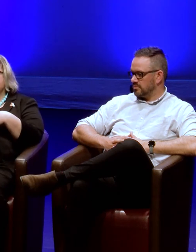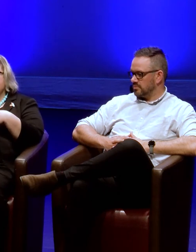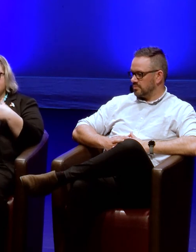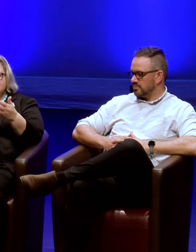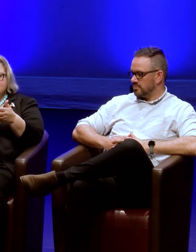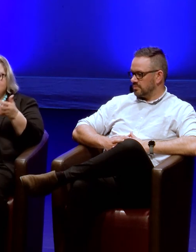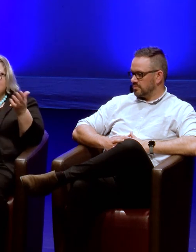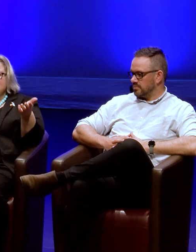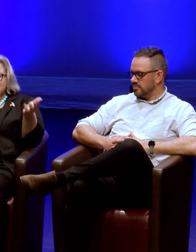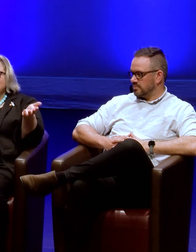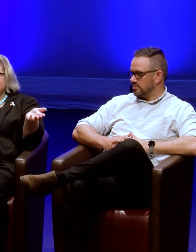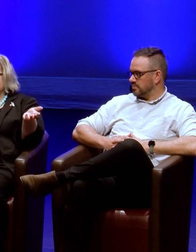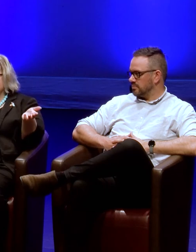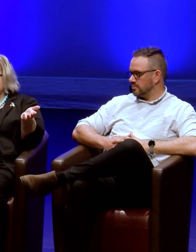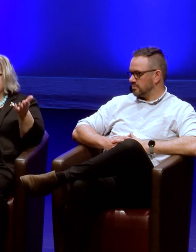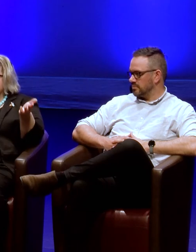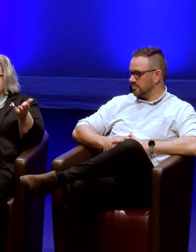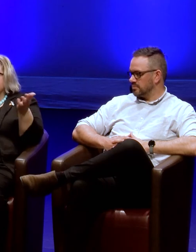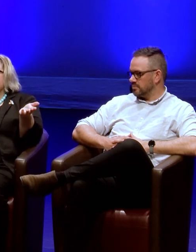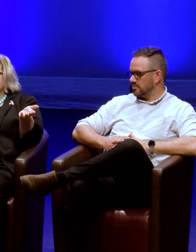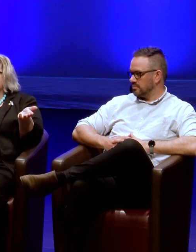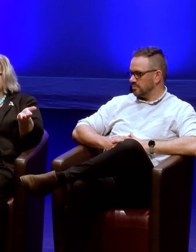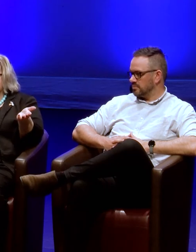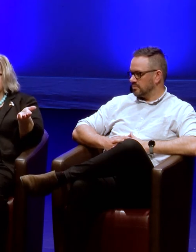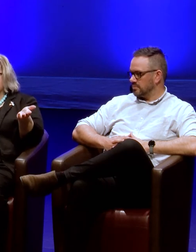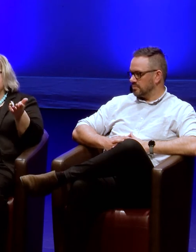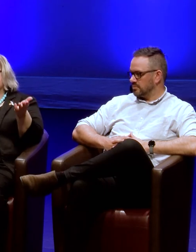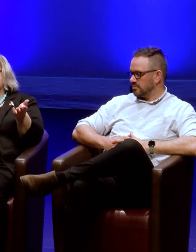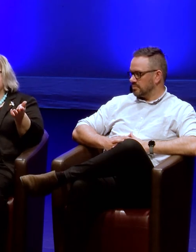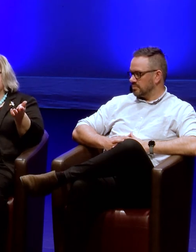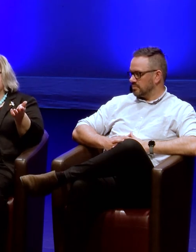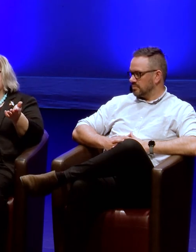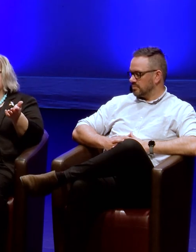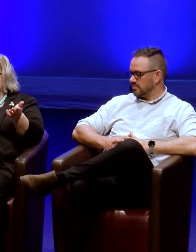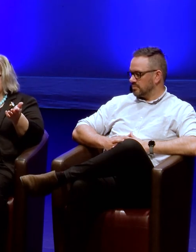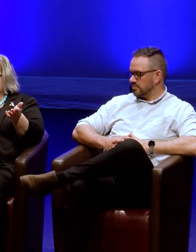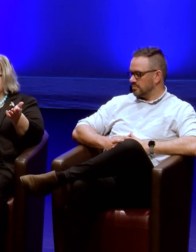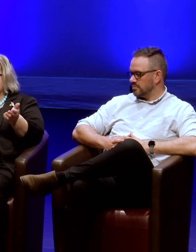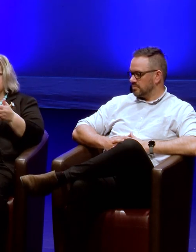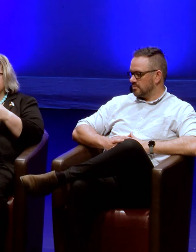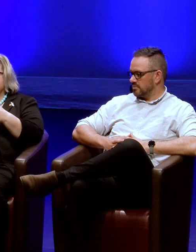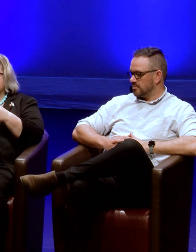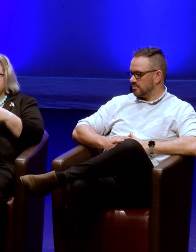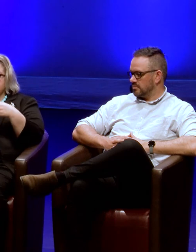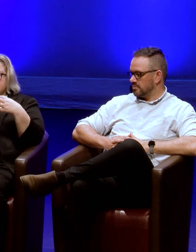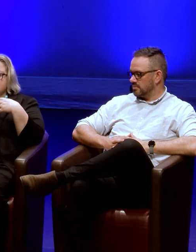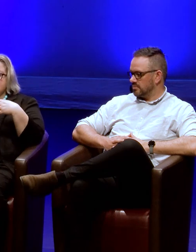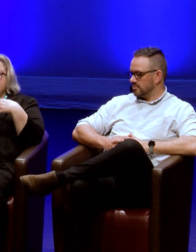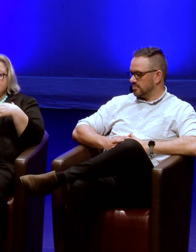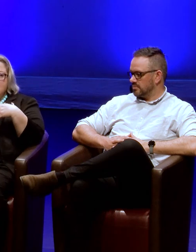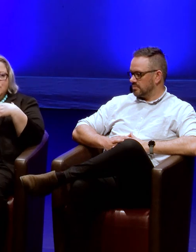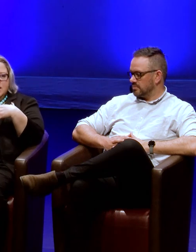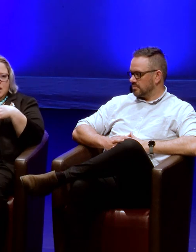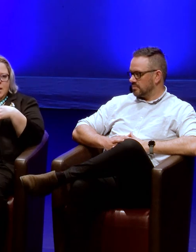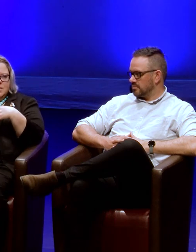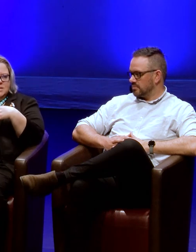And so my question is, people are doing this already. They're doing it already. What lessons aren't being learned? Do we actually... So